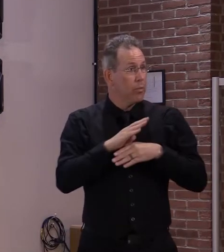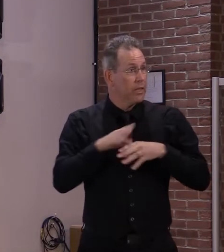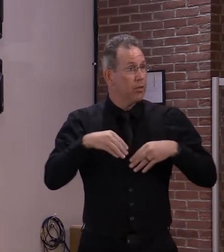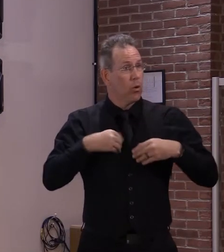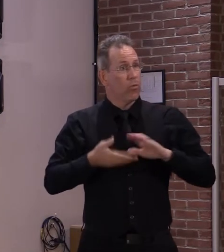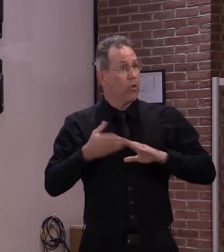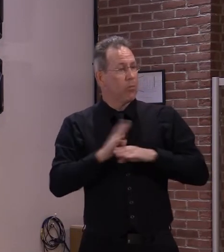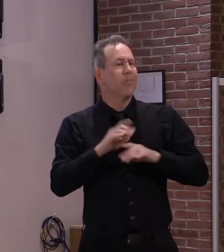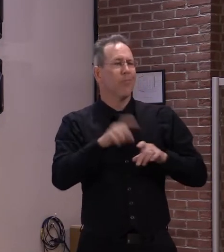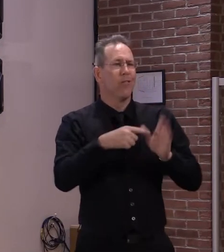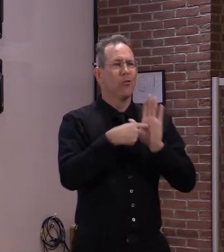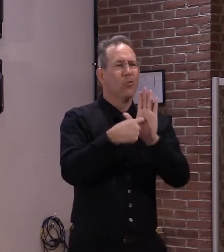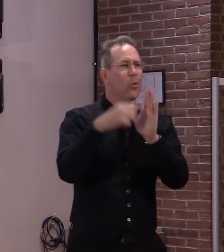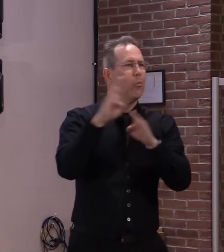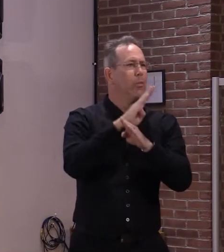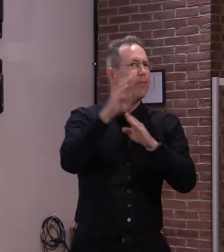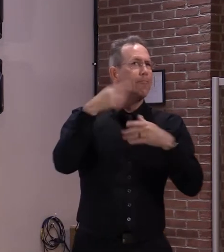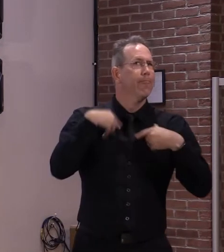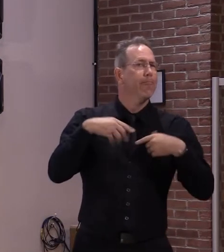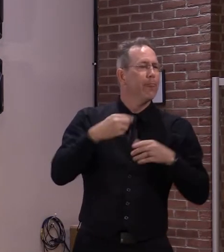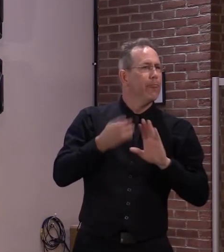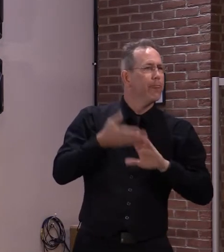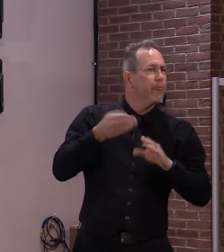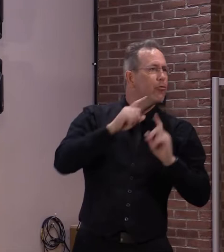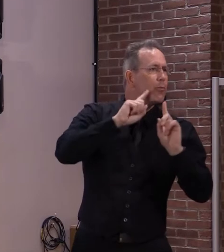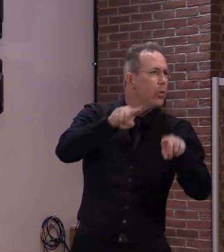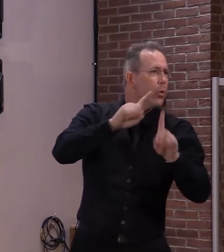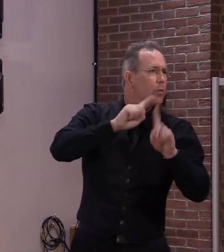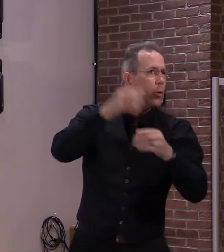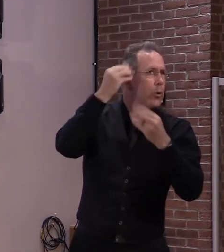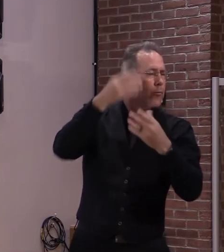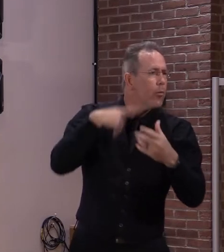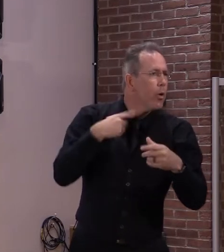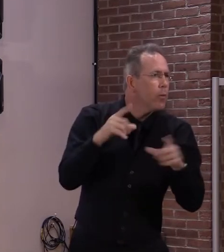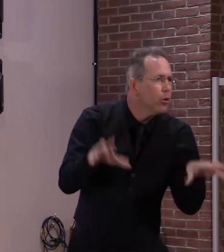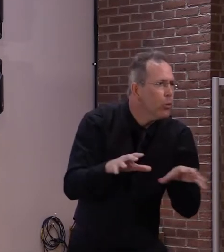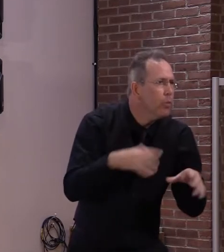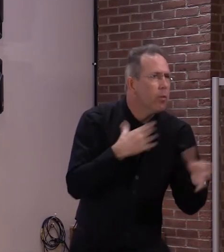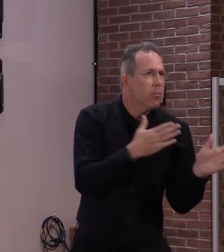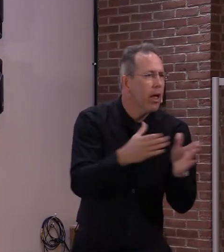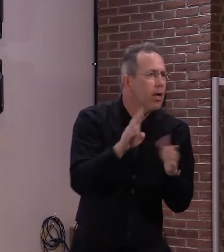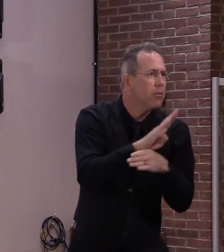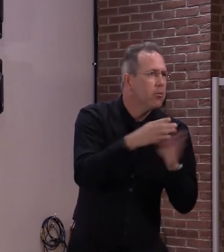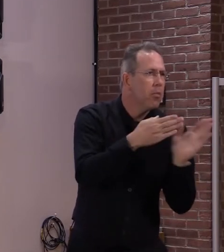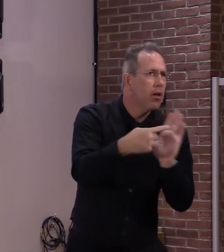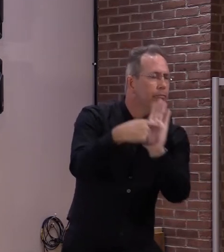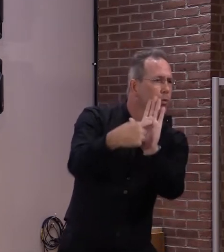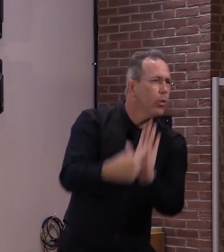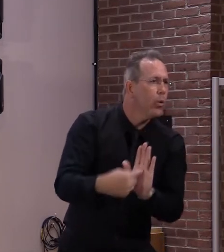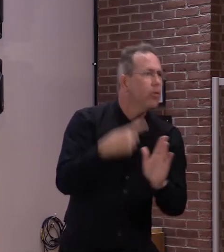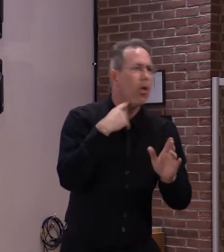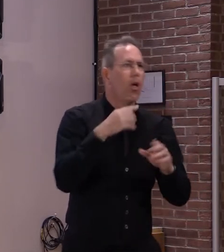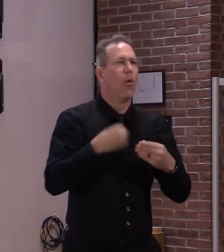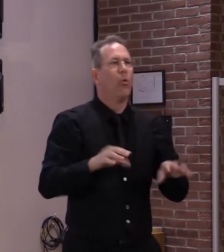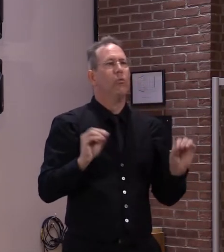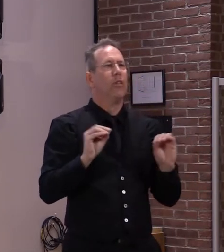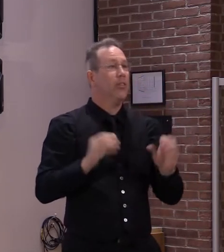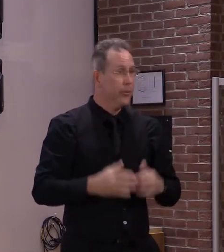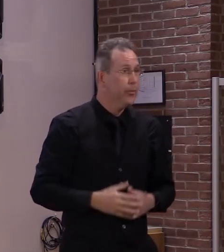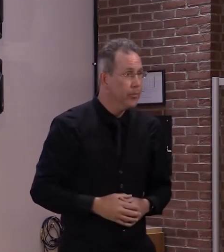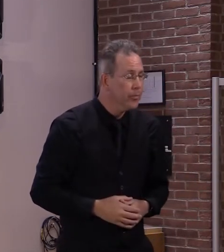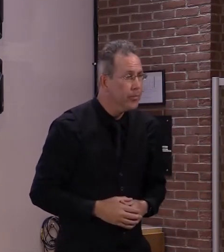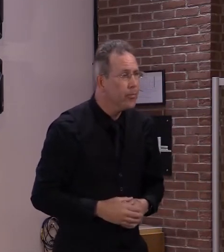Research shows that the longer an individual is removed from the labor force, the harder it is for them to return, and the business community across Vermont